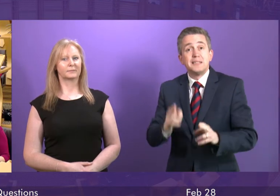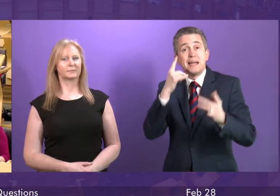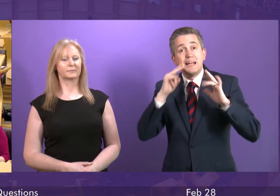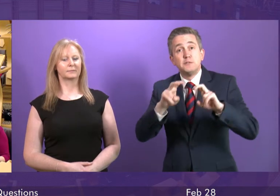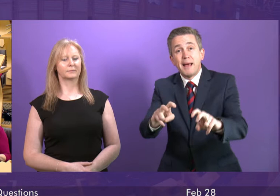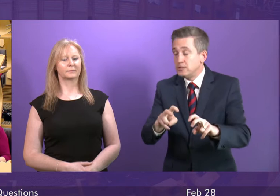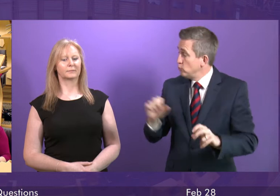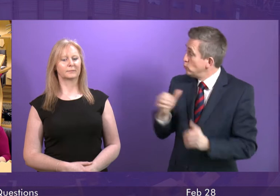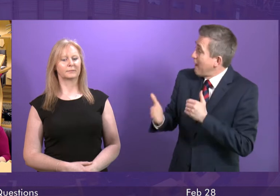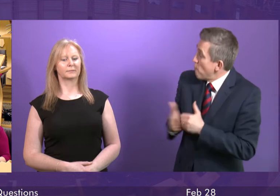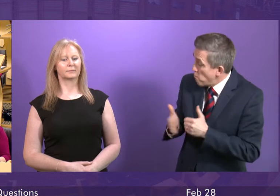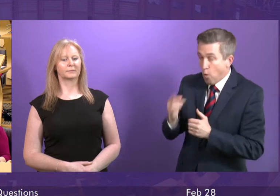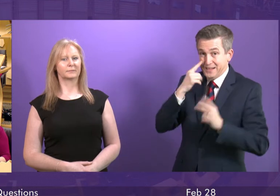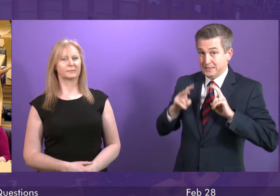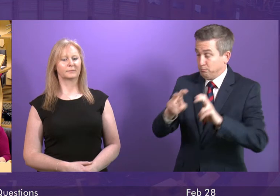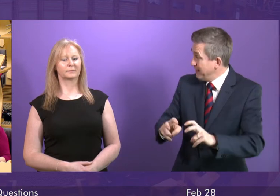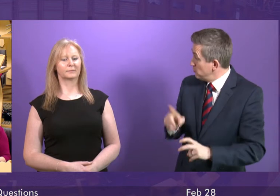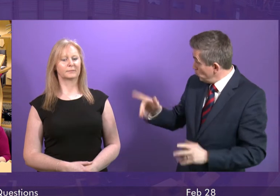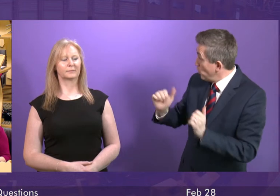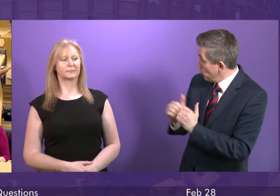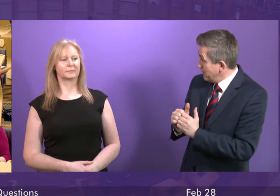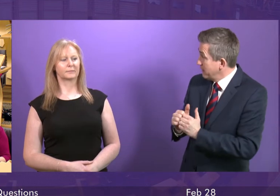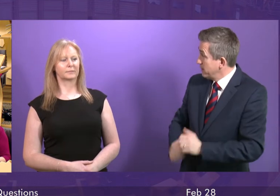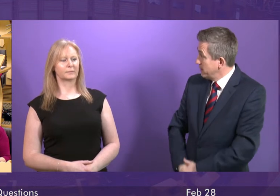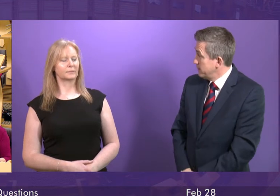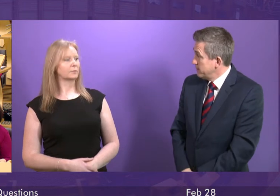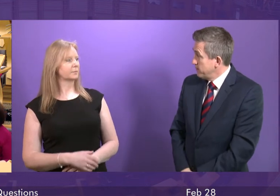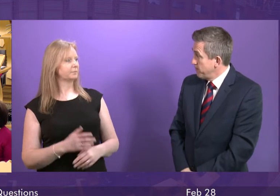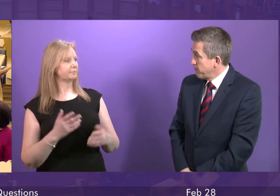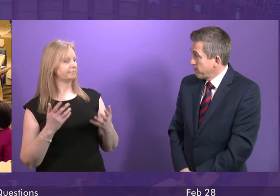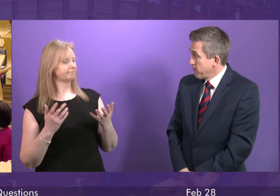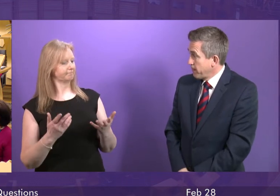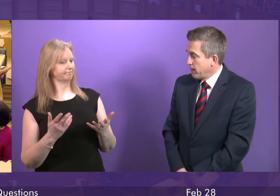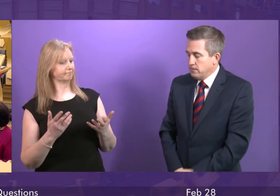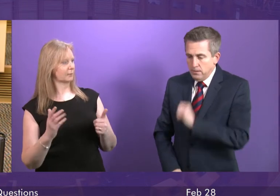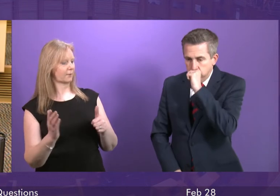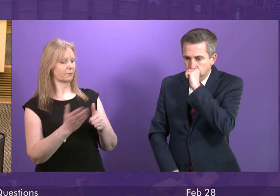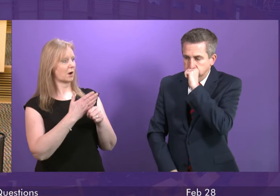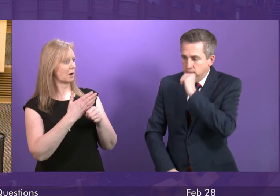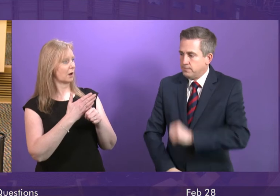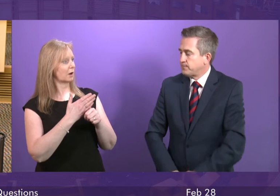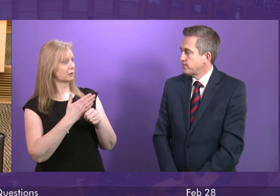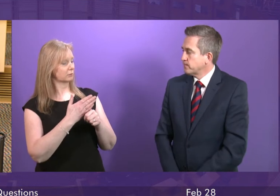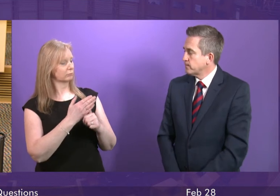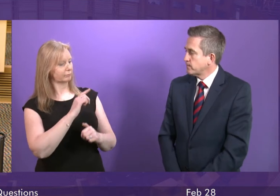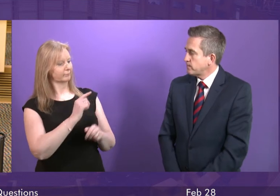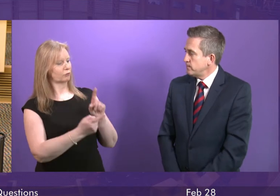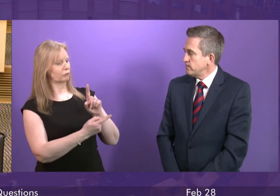agree? First Minister. Well, first of all, Jackson Carlaw's response here that he doesn't really fancy